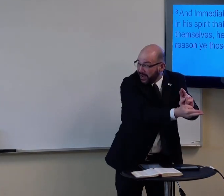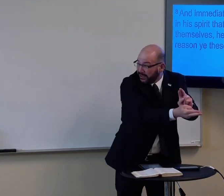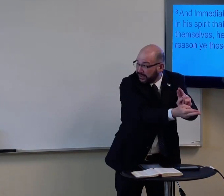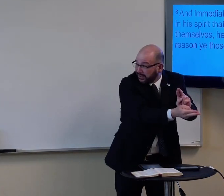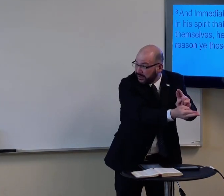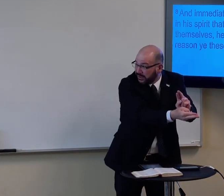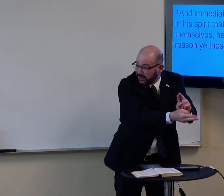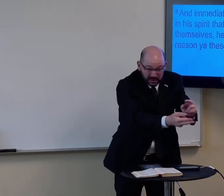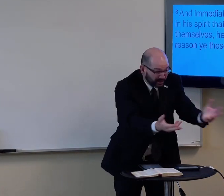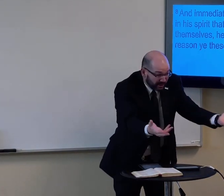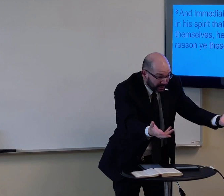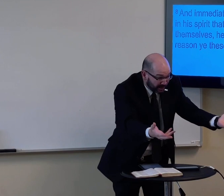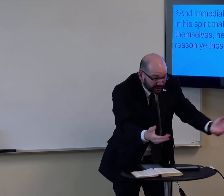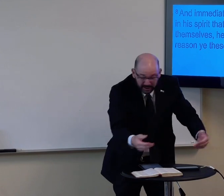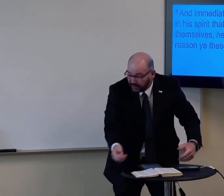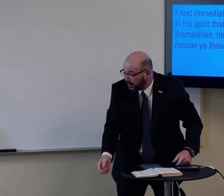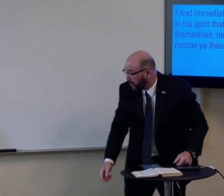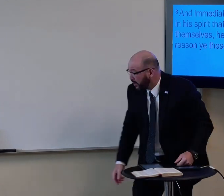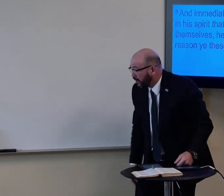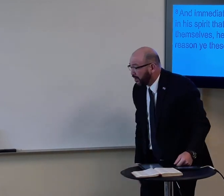I mean, you hope for them that they'll repent.